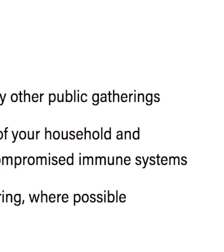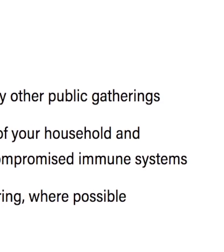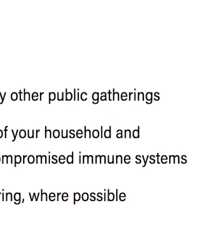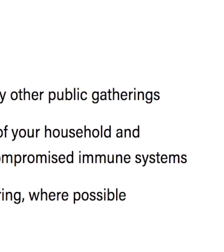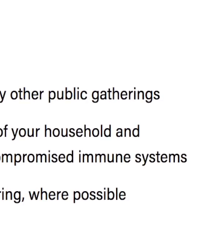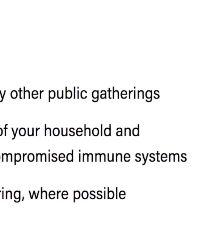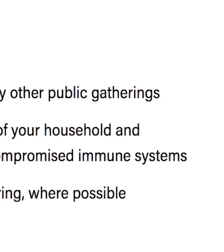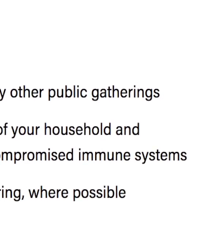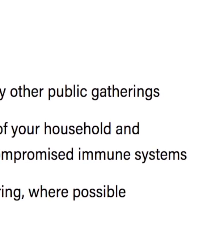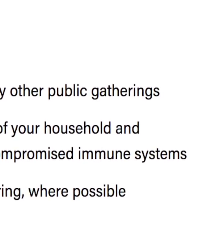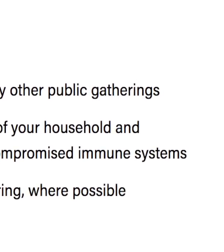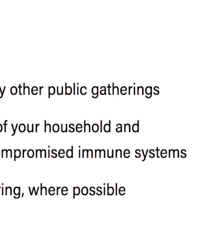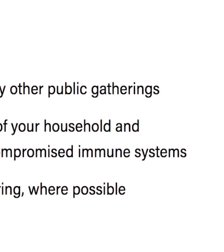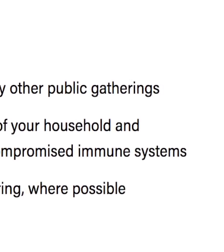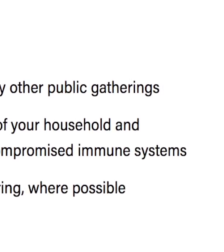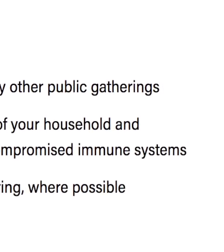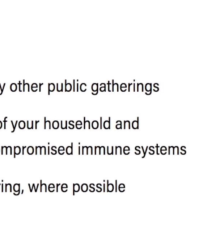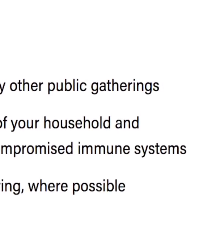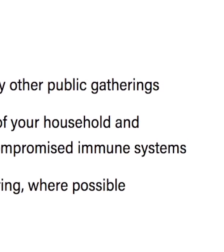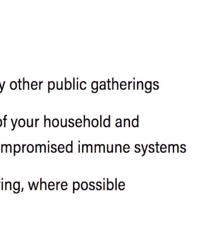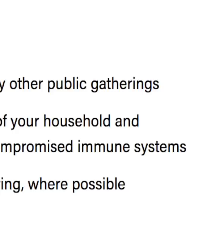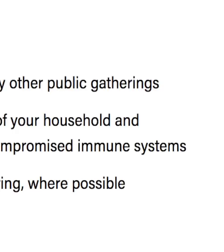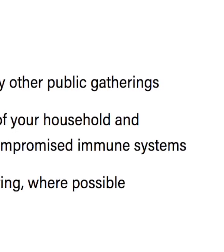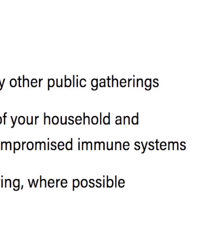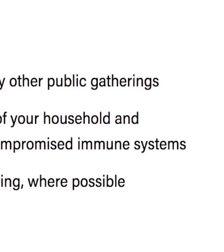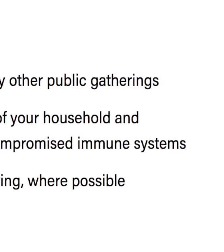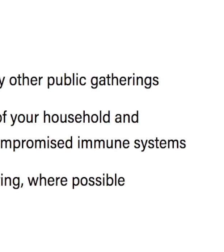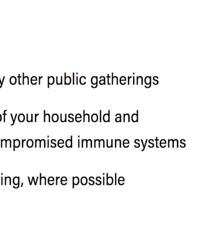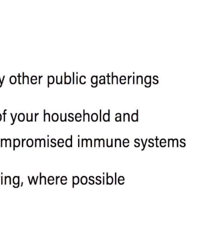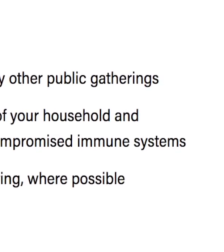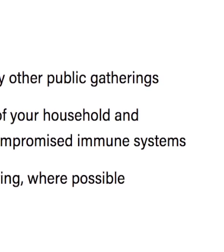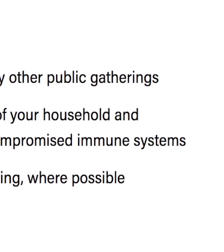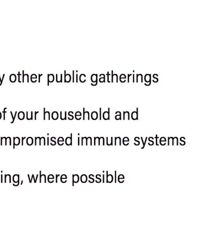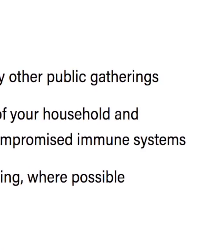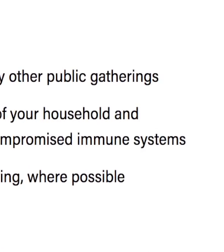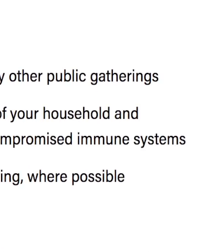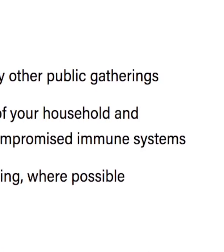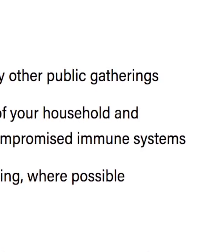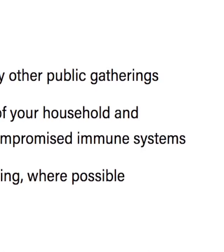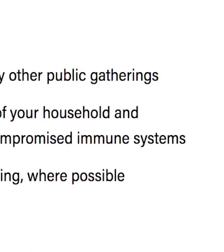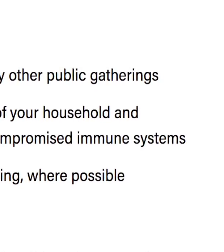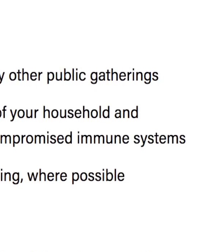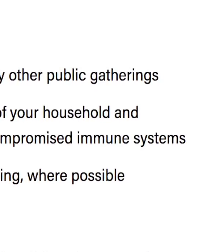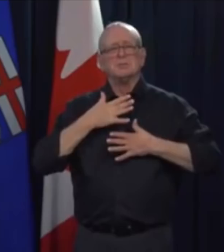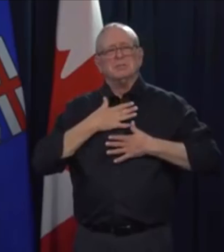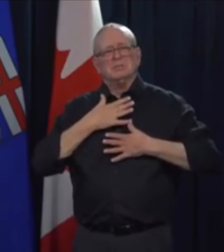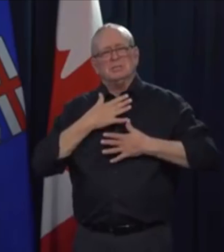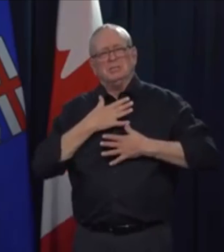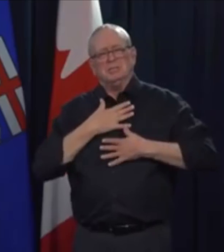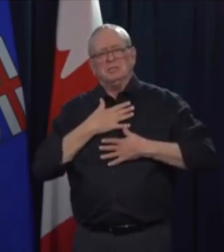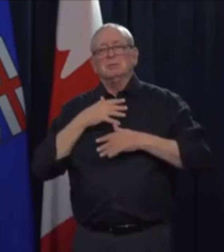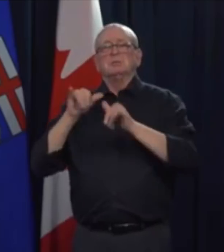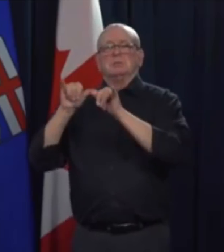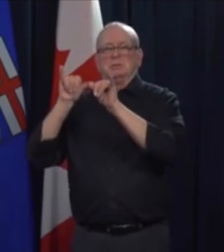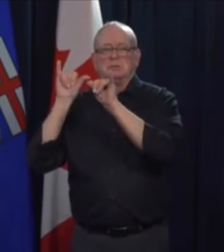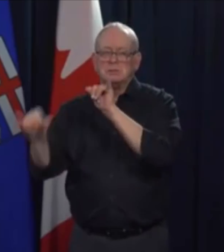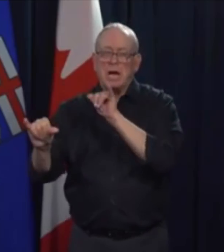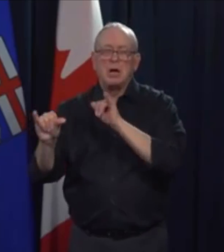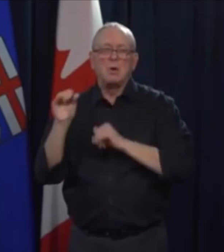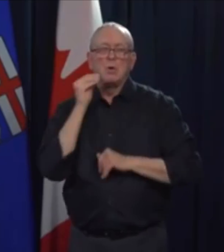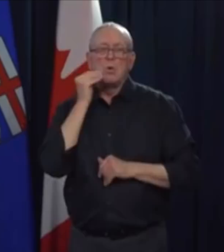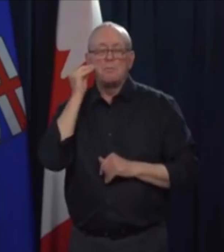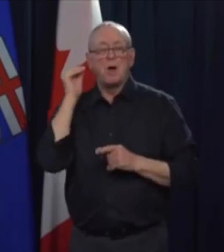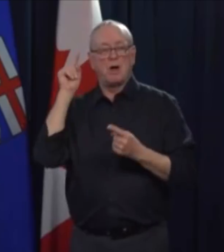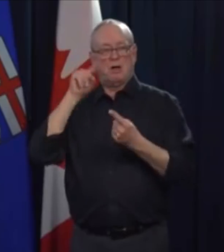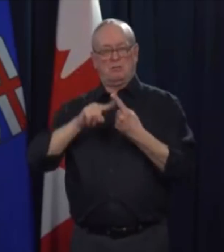fever, runny nose, sore throat or shortness of breath is to stay home until you are feeling well and at least 10